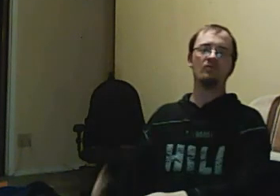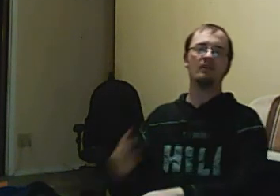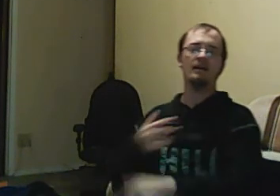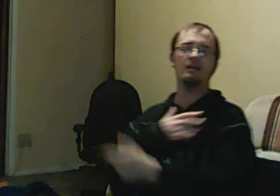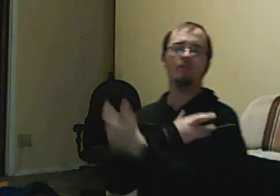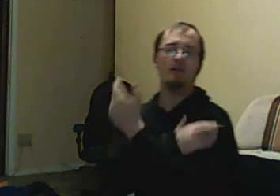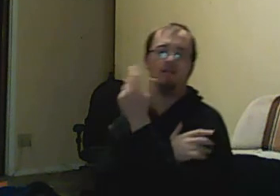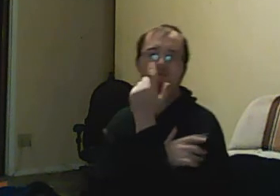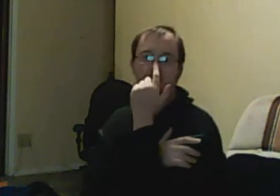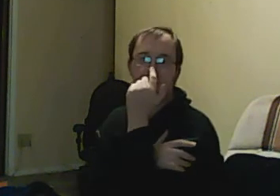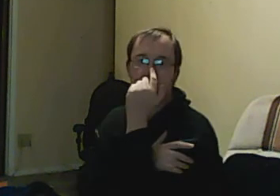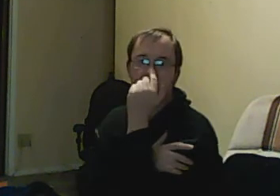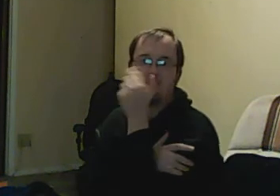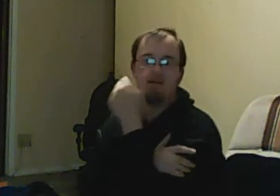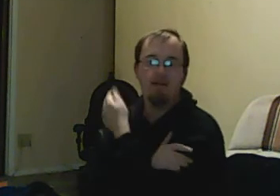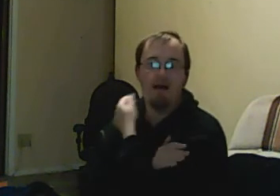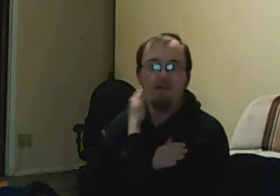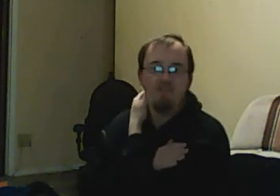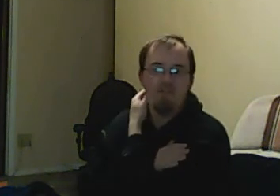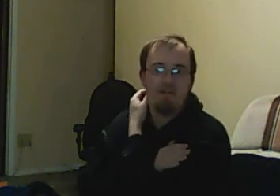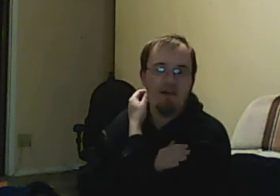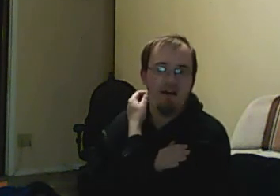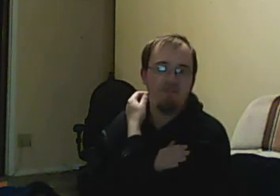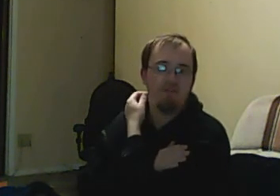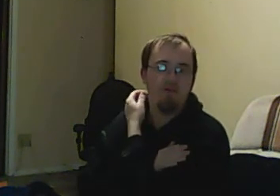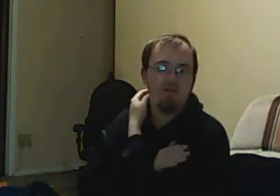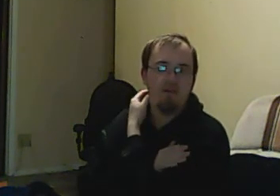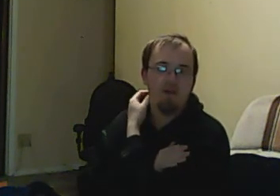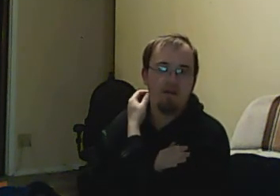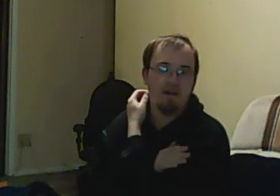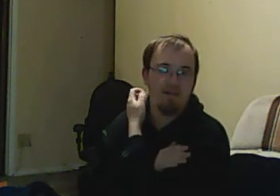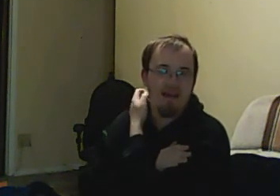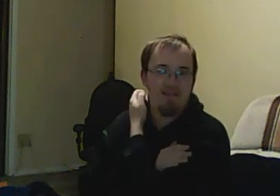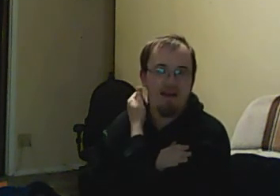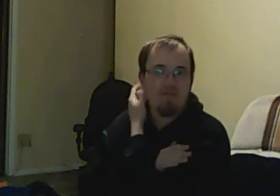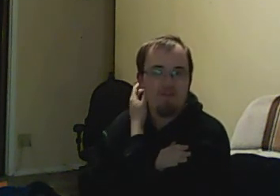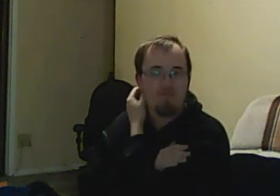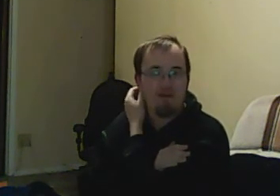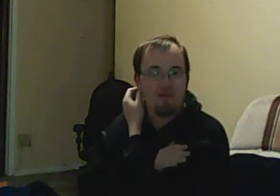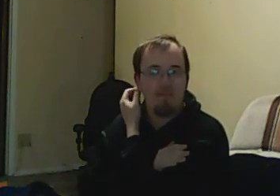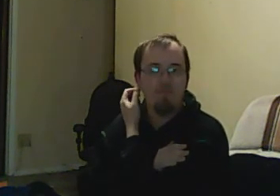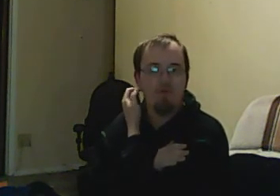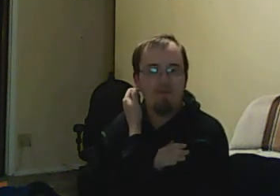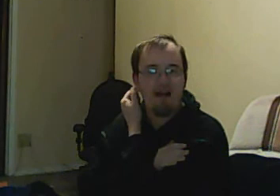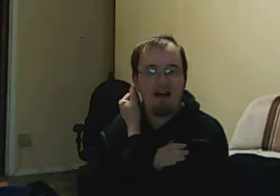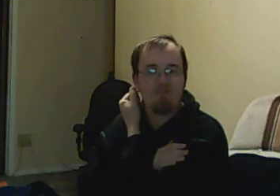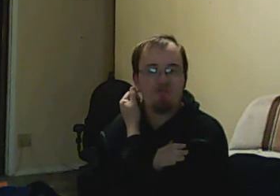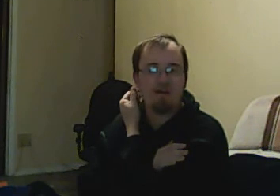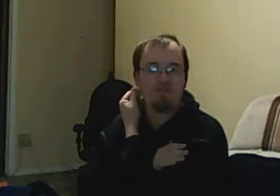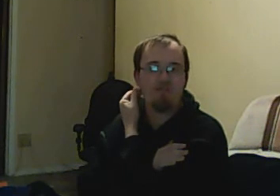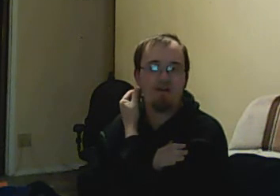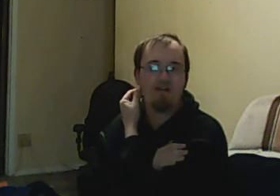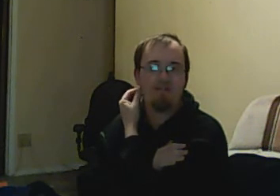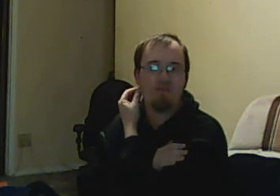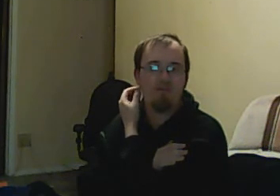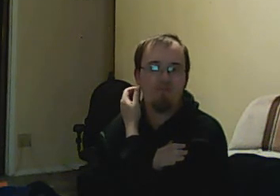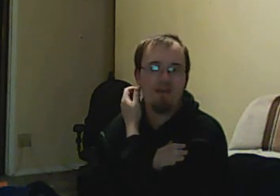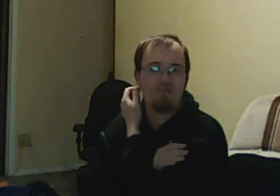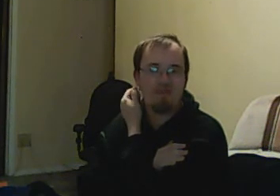delighted when they wanted me to do it. I used to do a lot of the most intense episodes because I'm more of an actress director. So I like to work with the actors